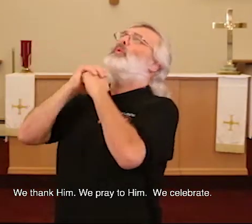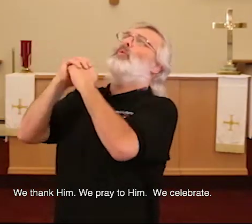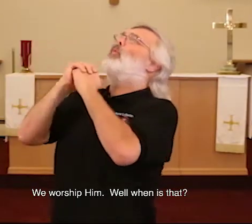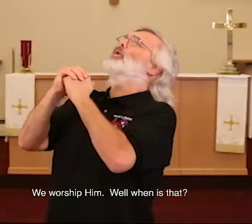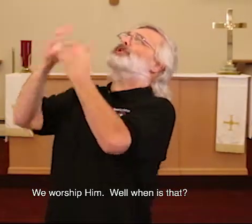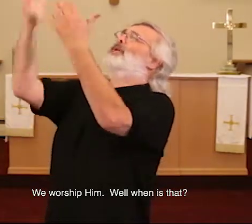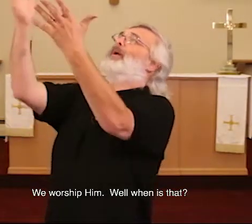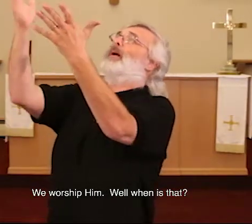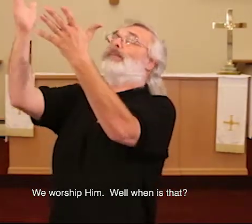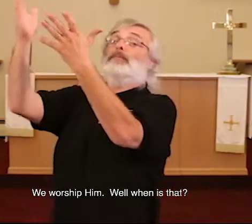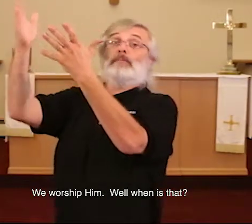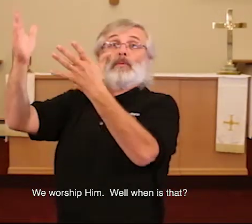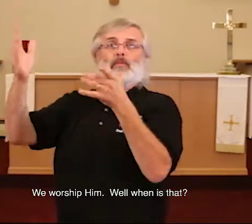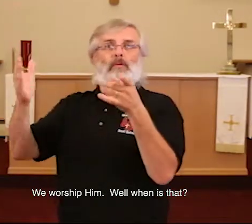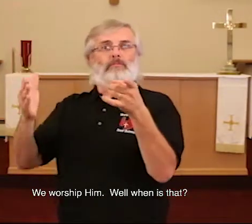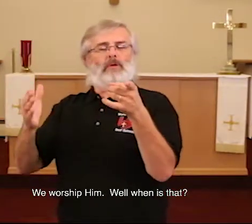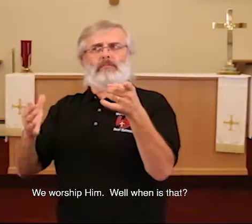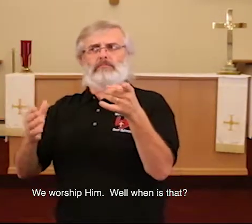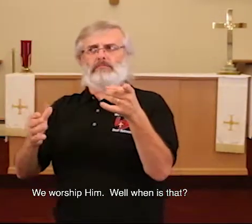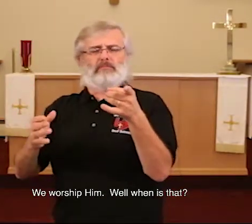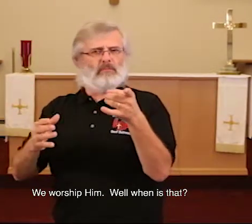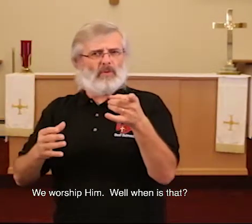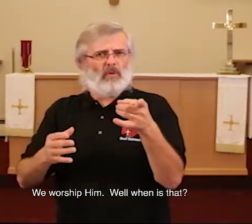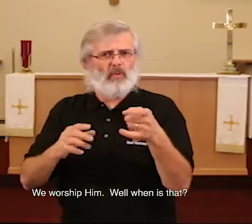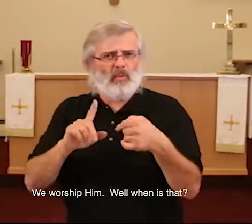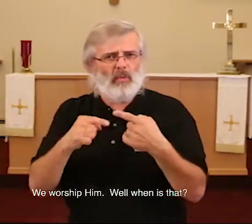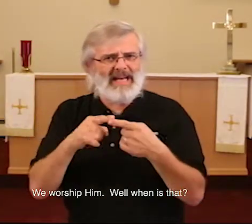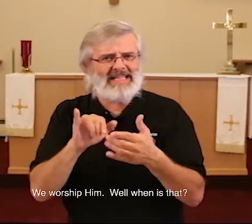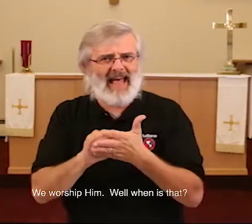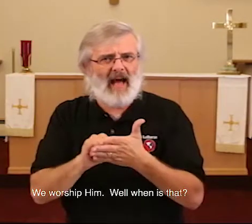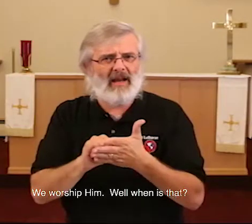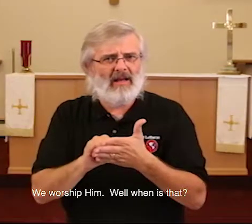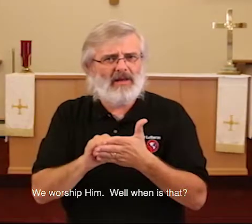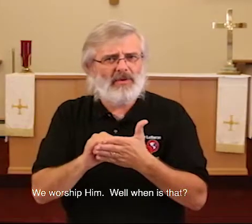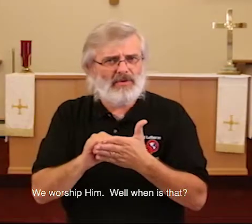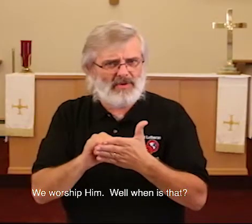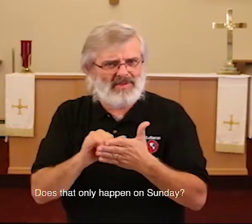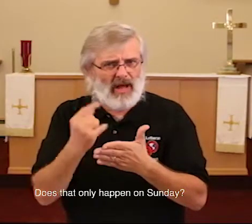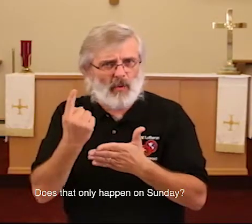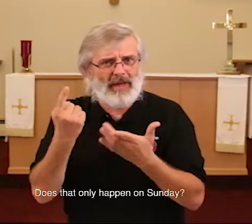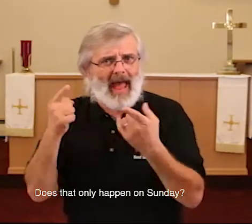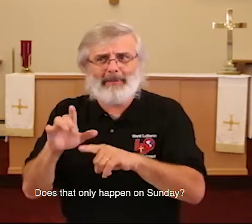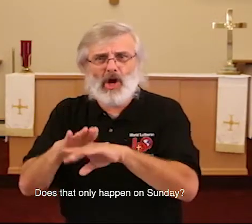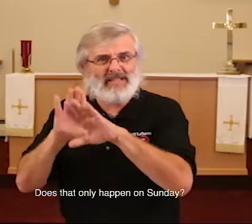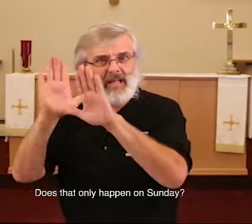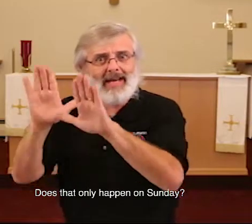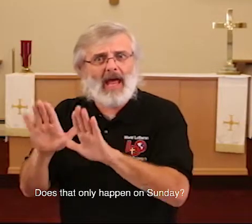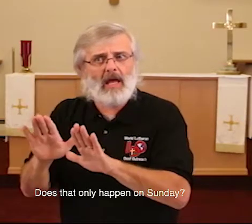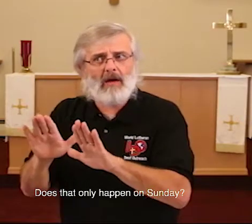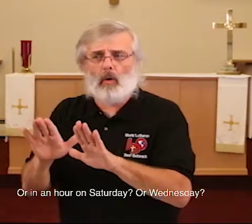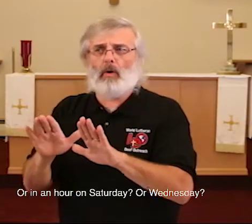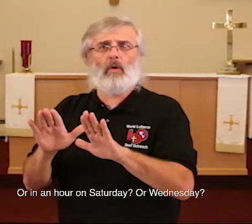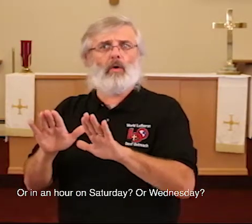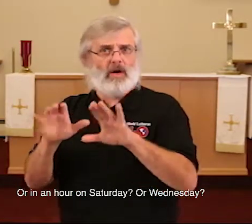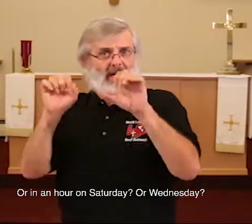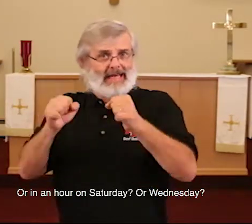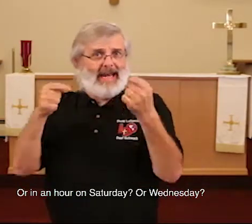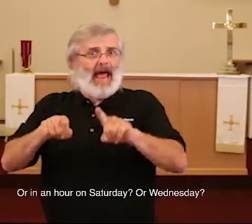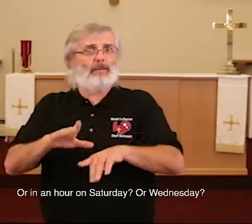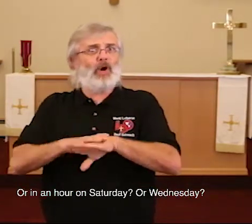we worship him. Well, when is that? Does that only happen on Sunday? Or can it happen